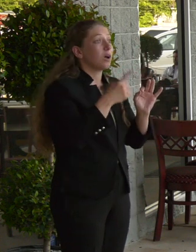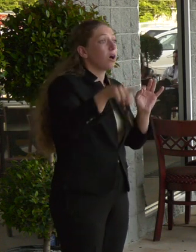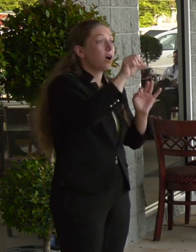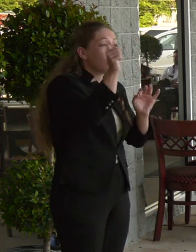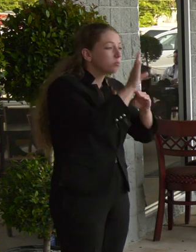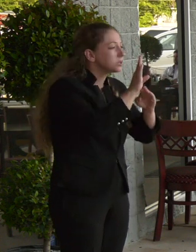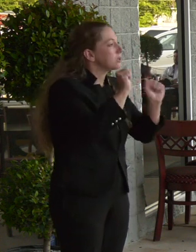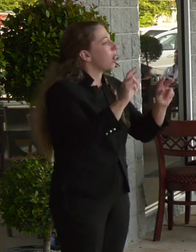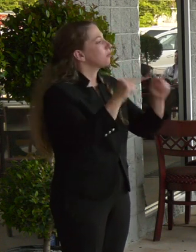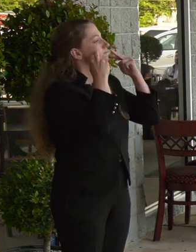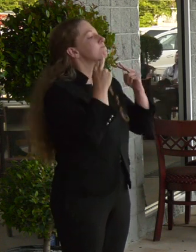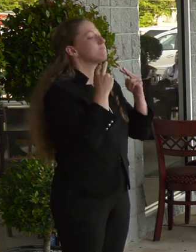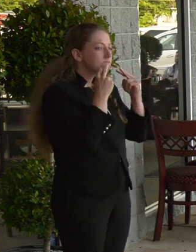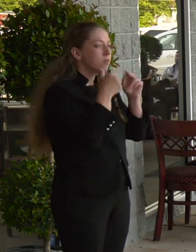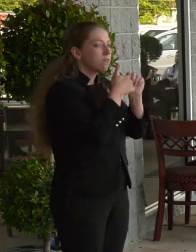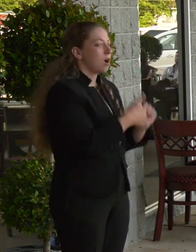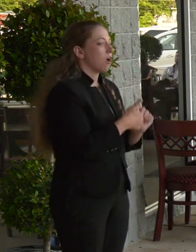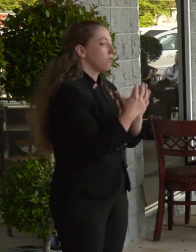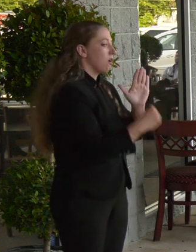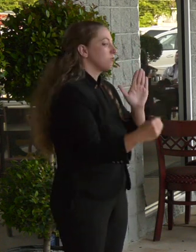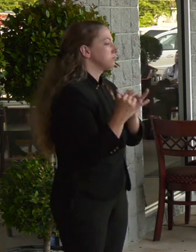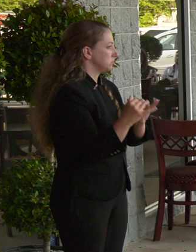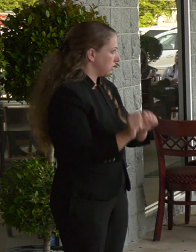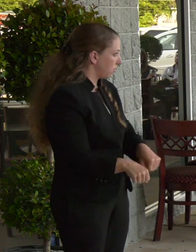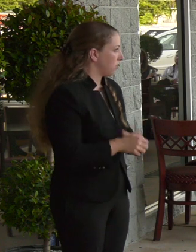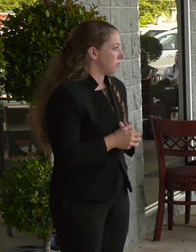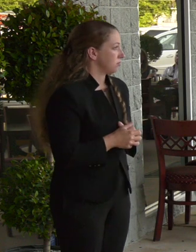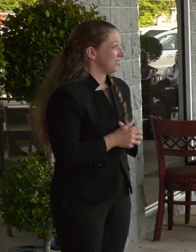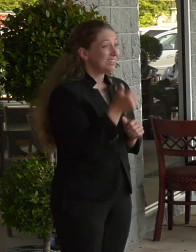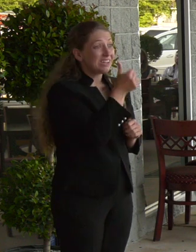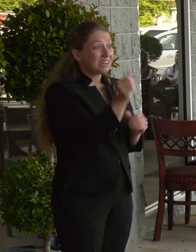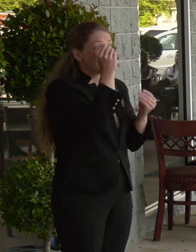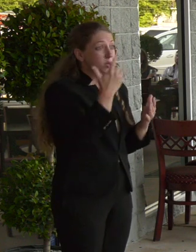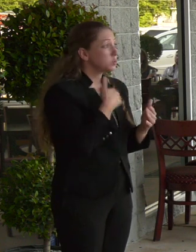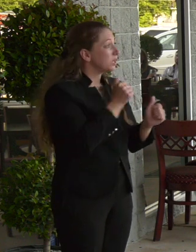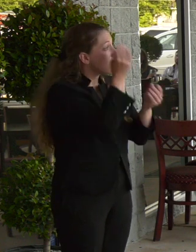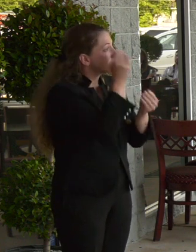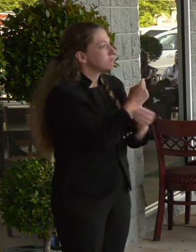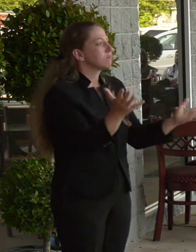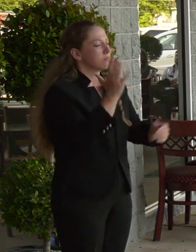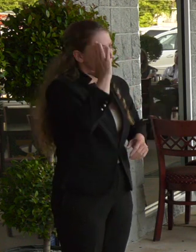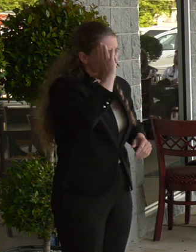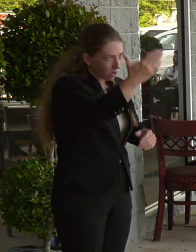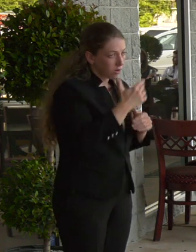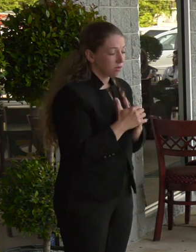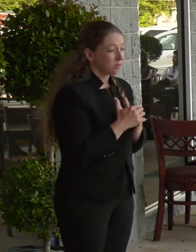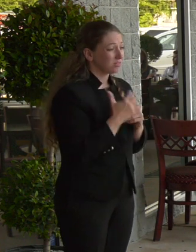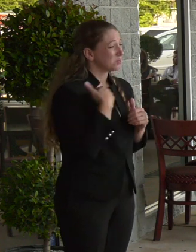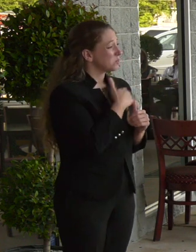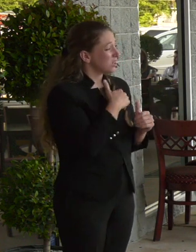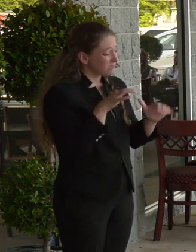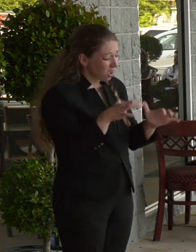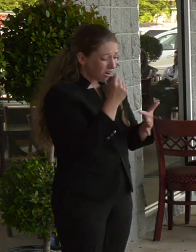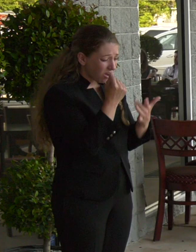share any information that we have going forward. Again, we've done everything we can and we'll be happy to